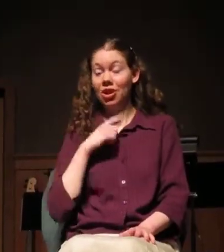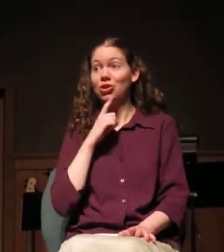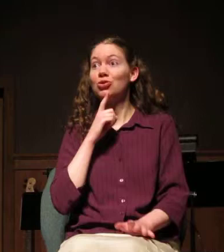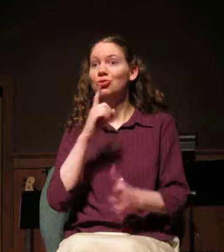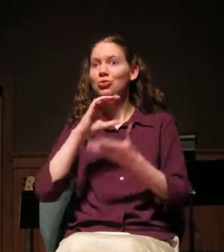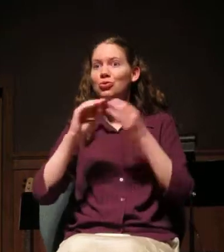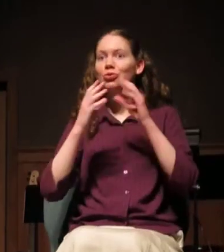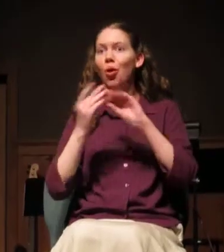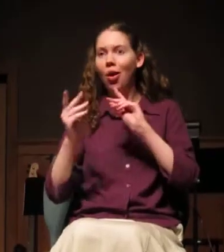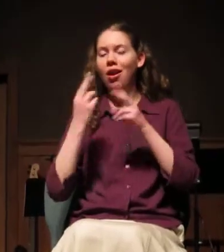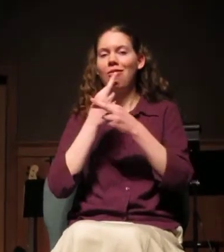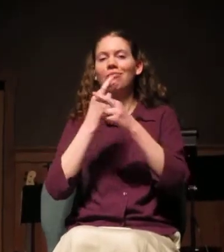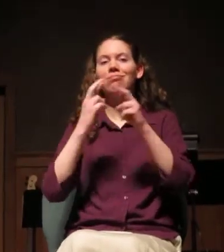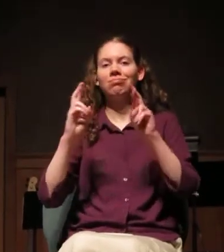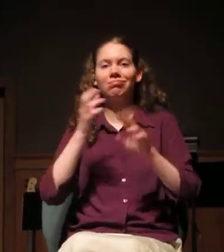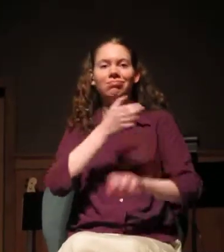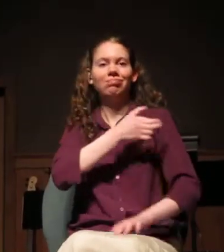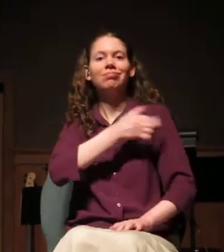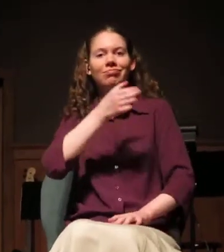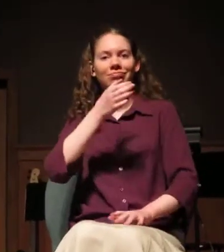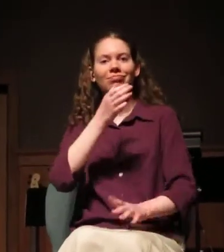Christ in an inner-city setting. We'll be joined.